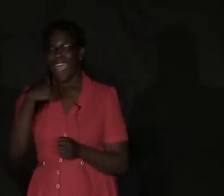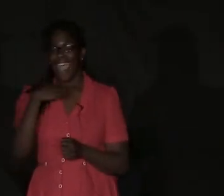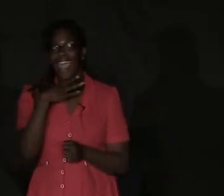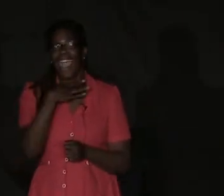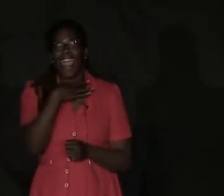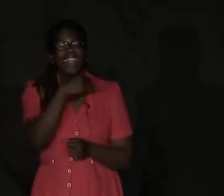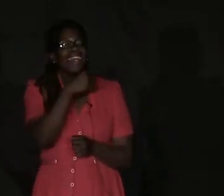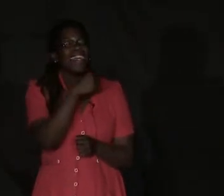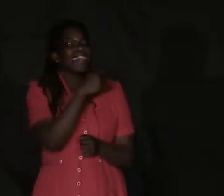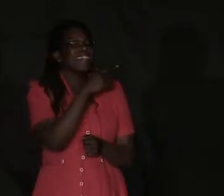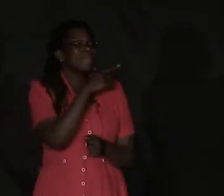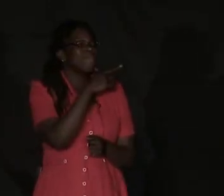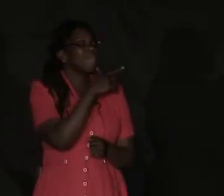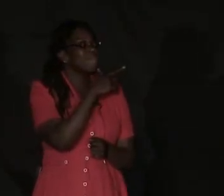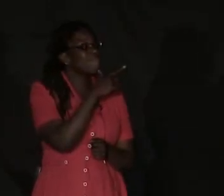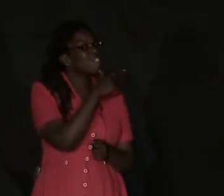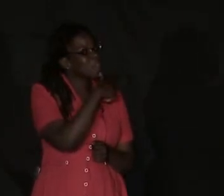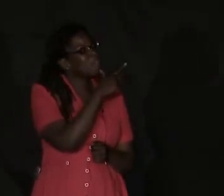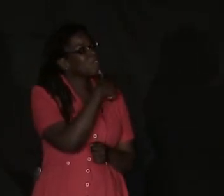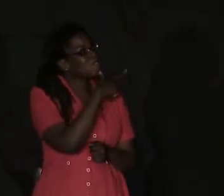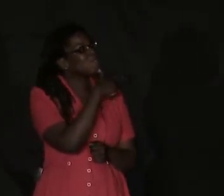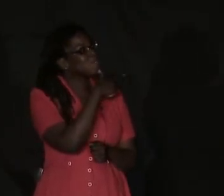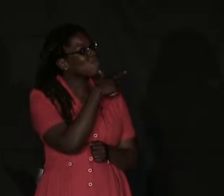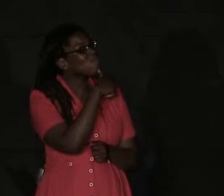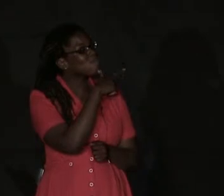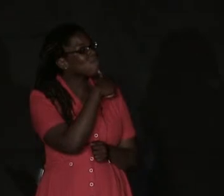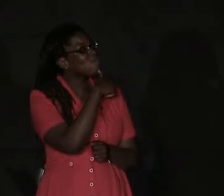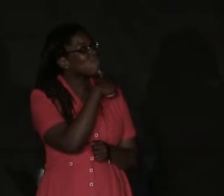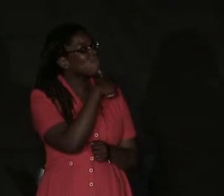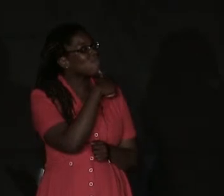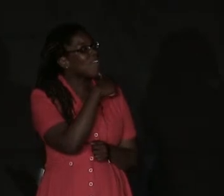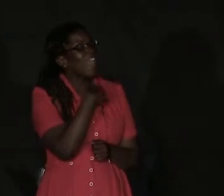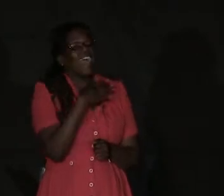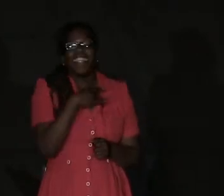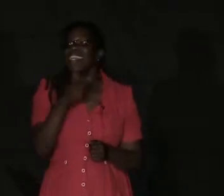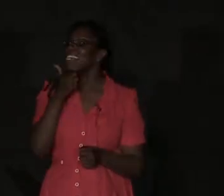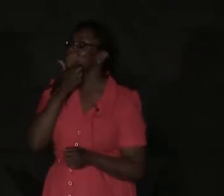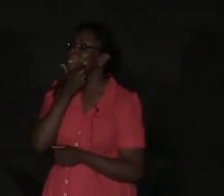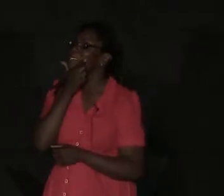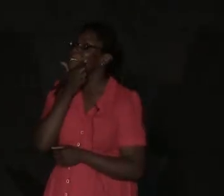I like lemons. I like lesbians.